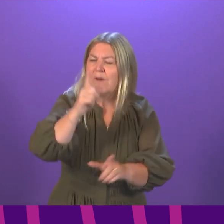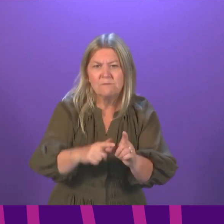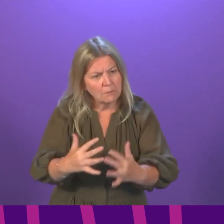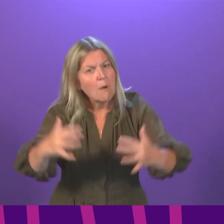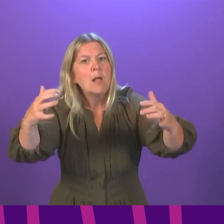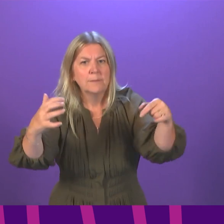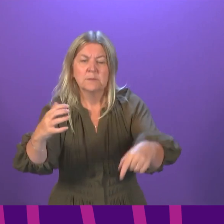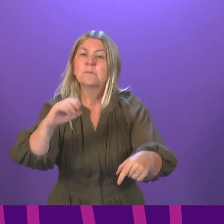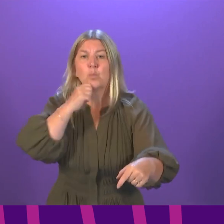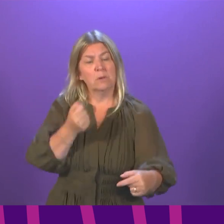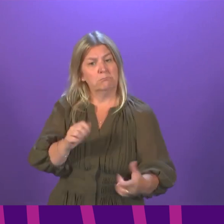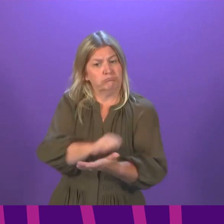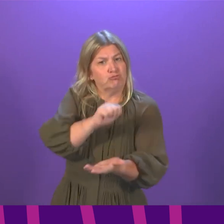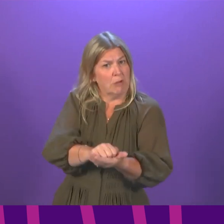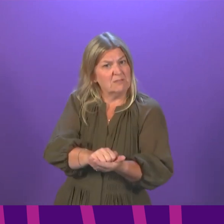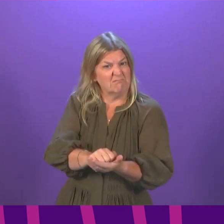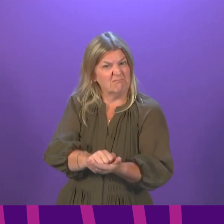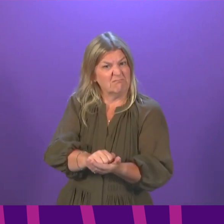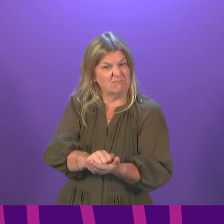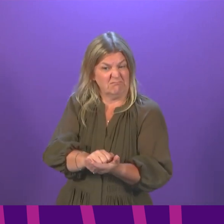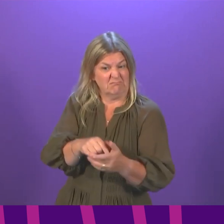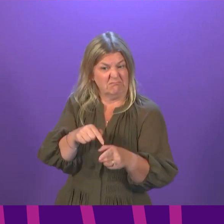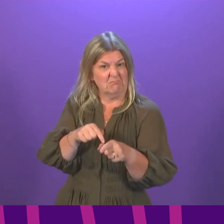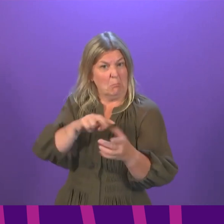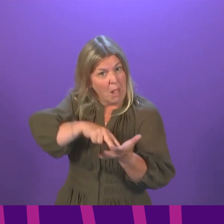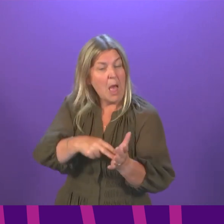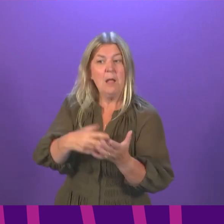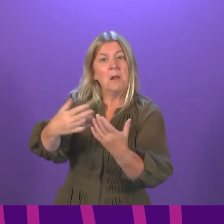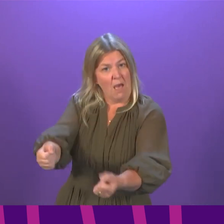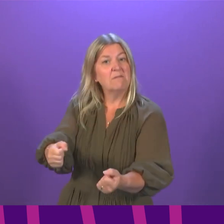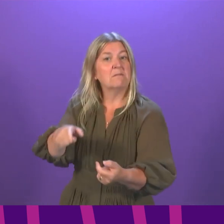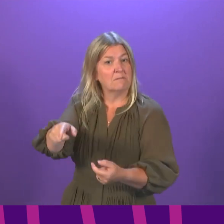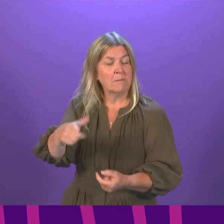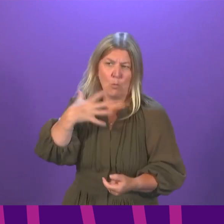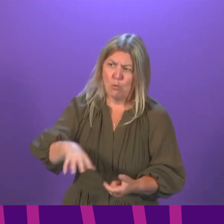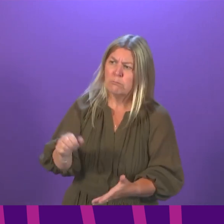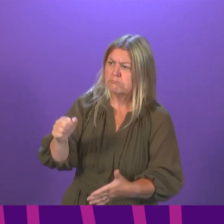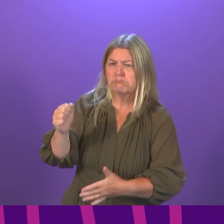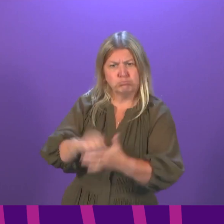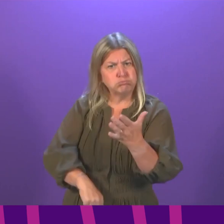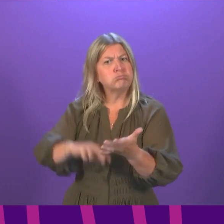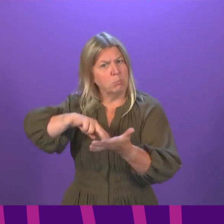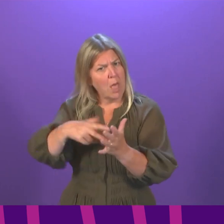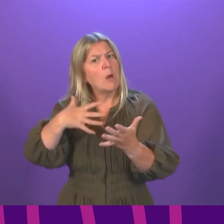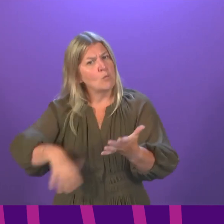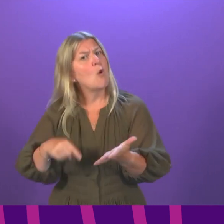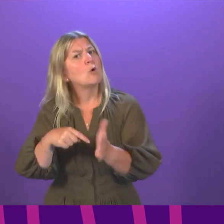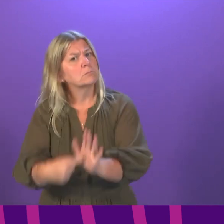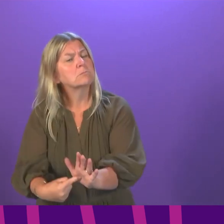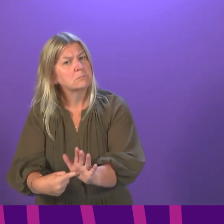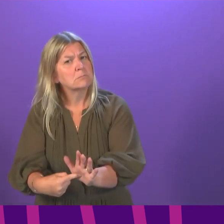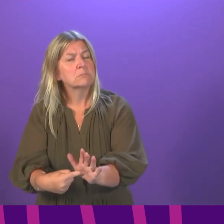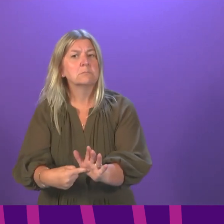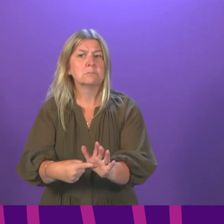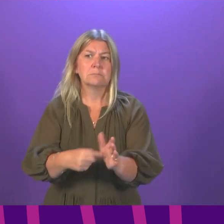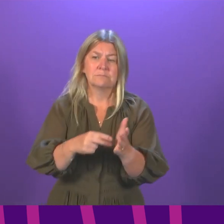right and we do the proper work to ensure that it is a solid, deliverable, ambitious plan that the Health Service needs. It will be published